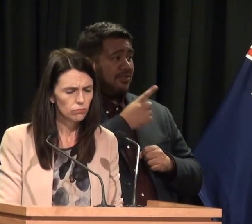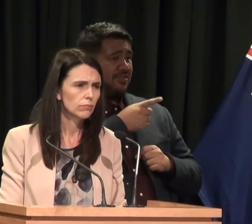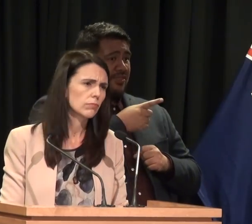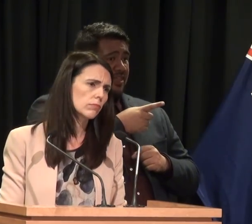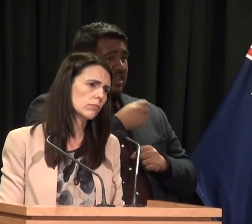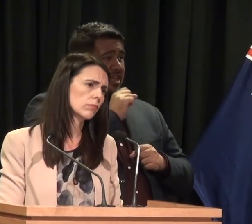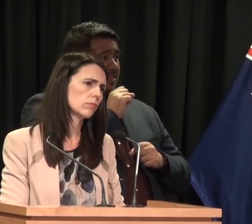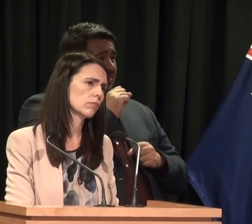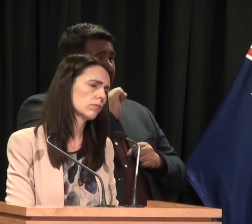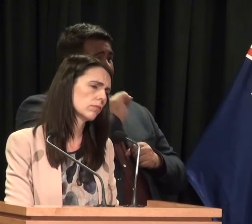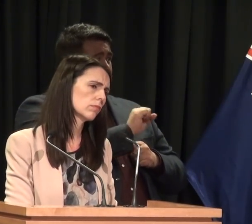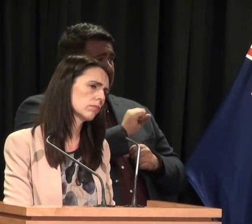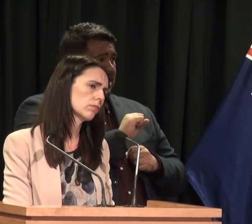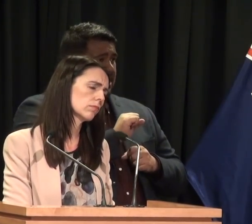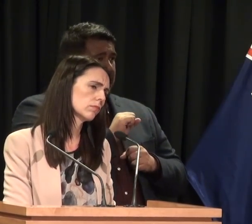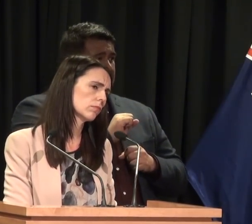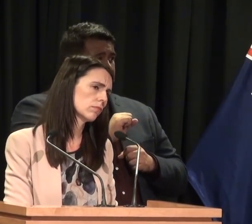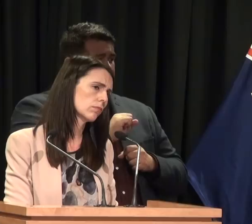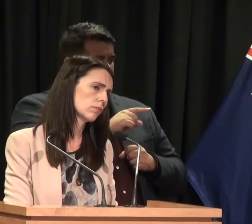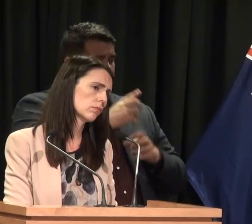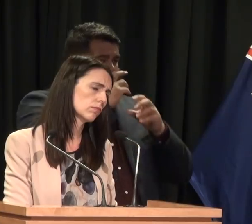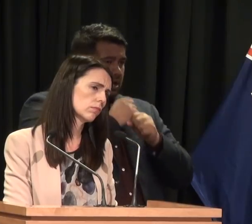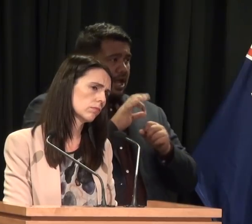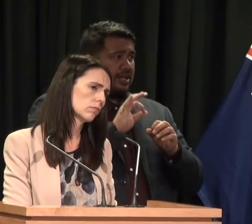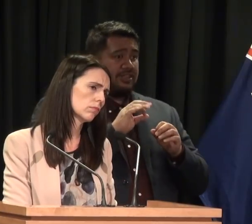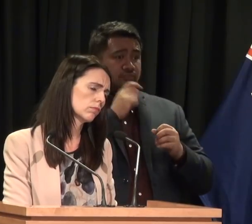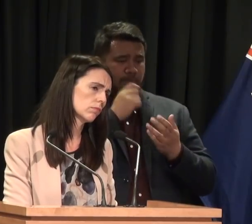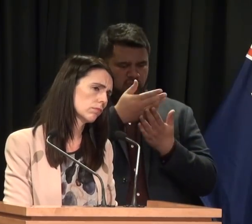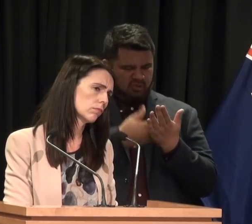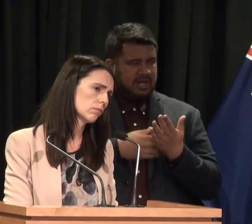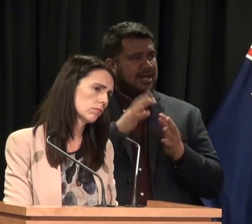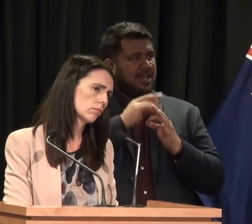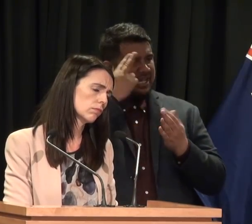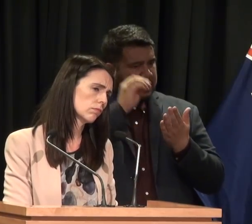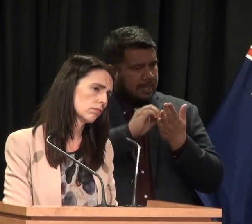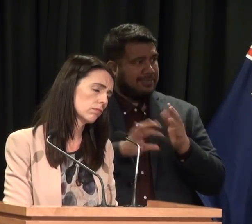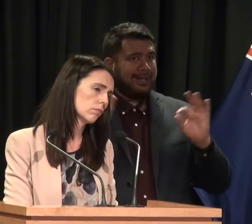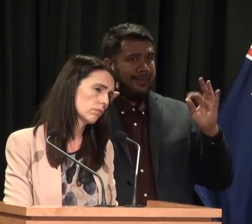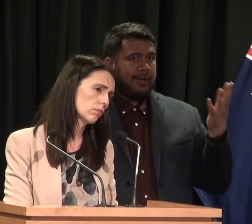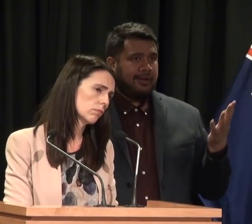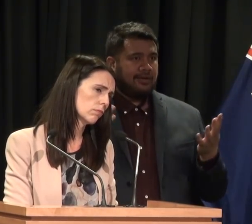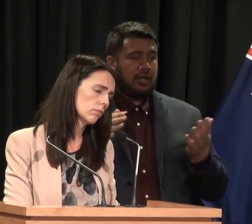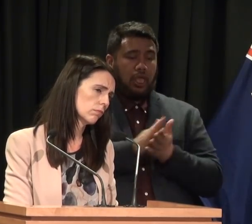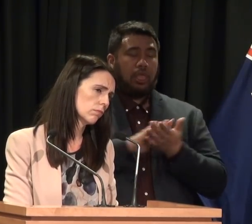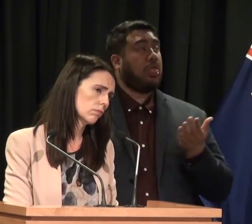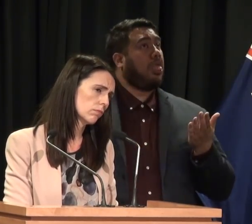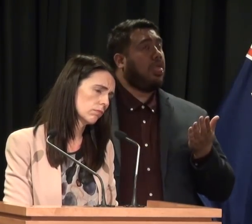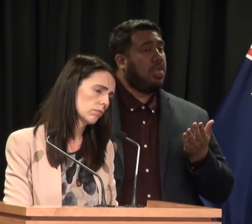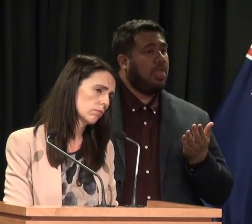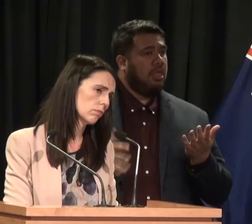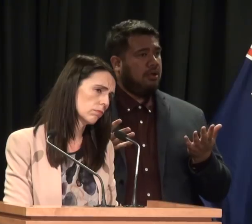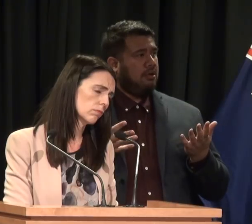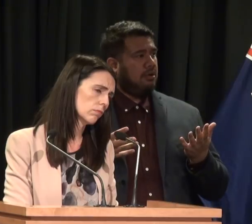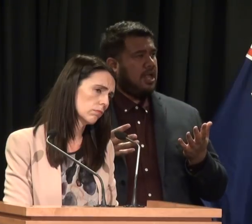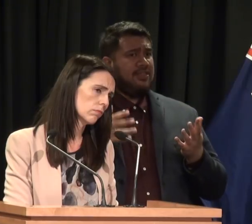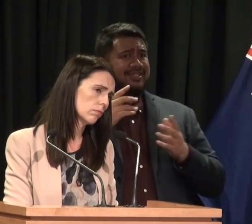the activity from last year. They wouldn't even name anyone in their report, and they missed this situation where the country's biggest bank